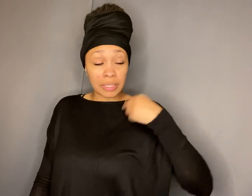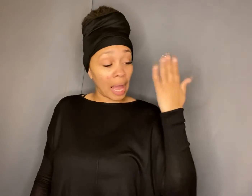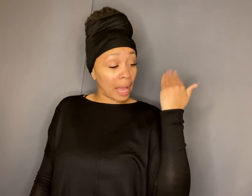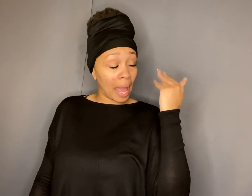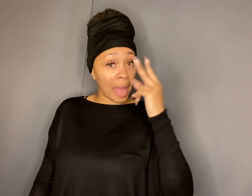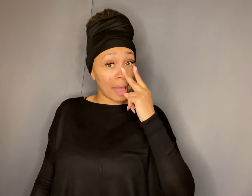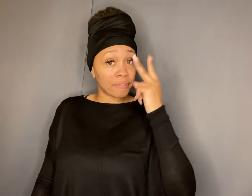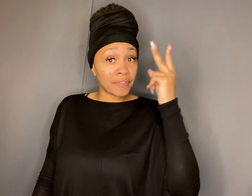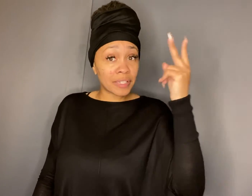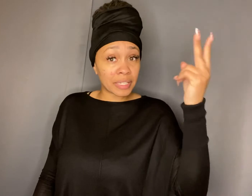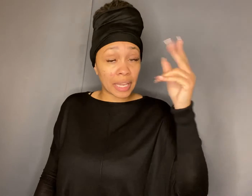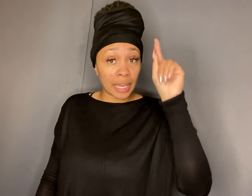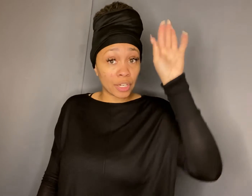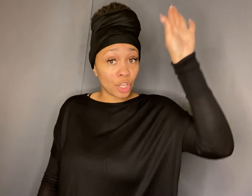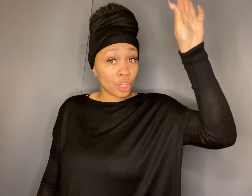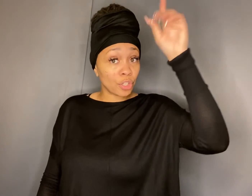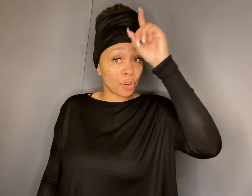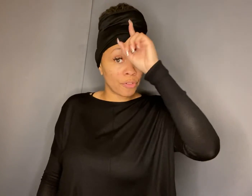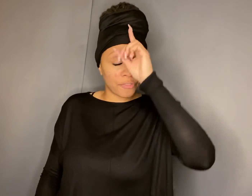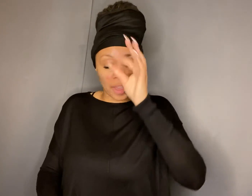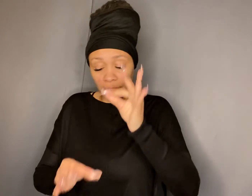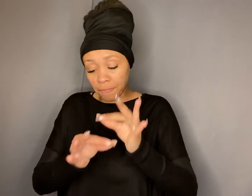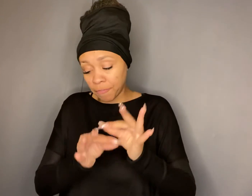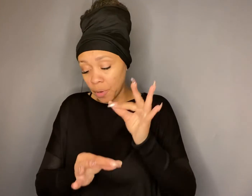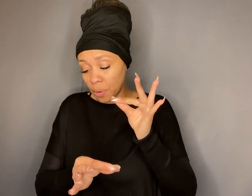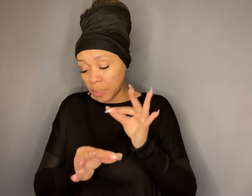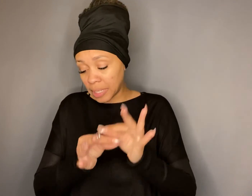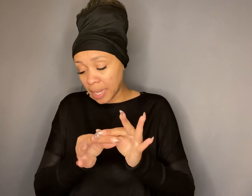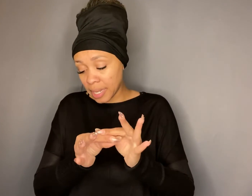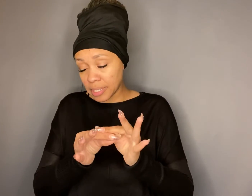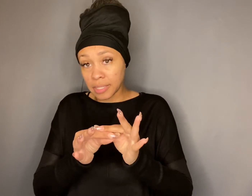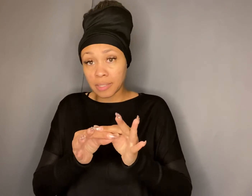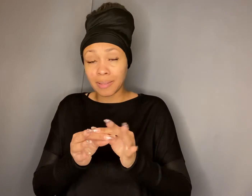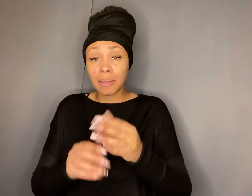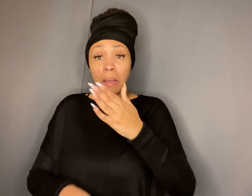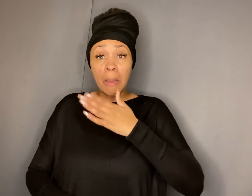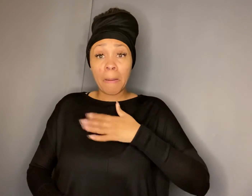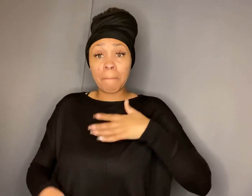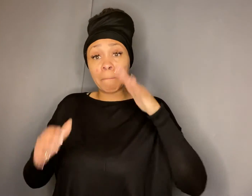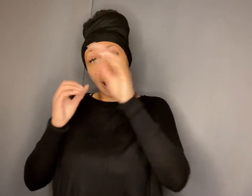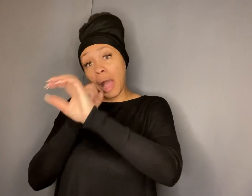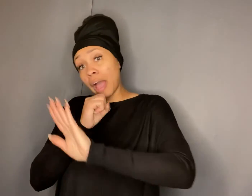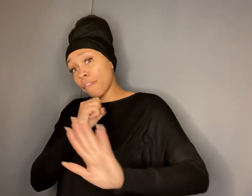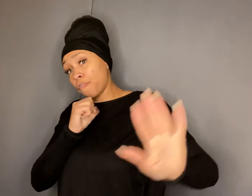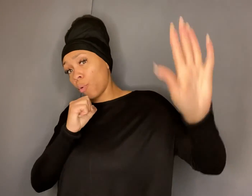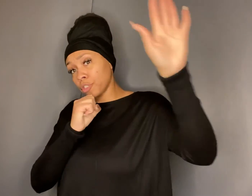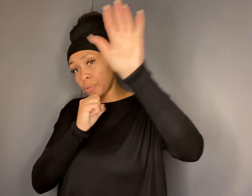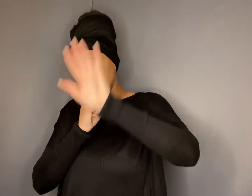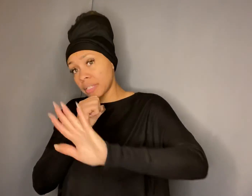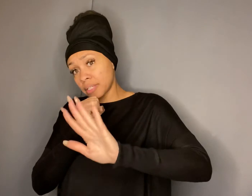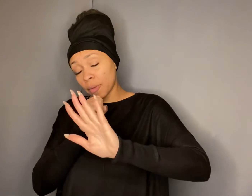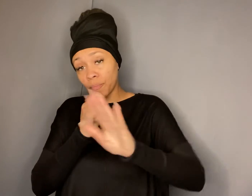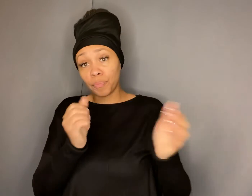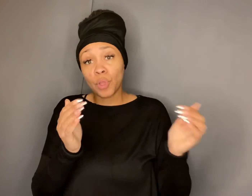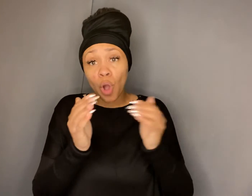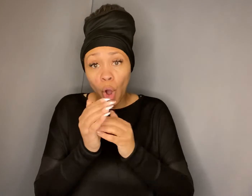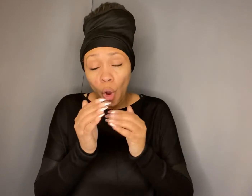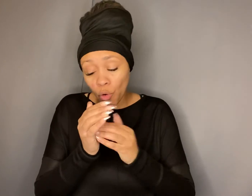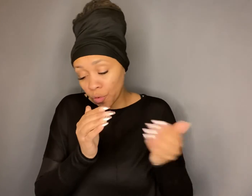i have seen your faithfulness my fortress over